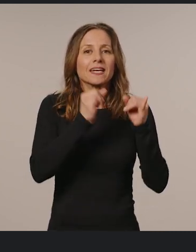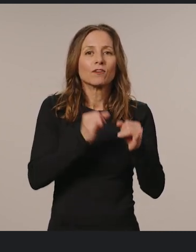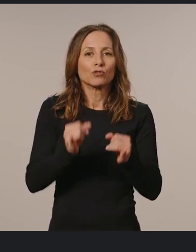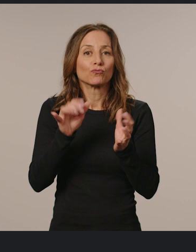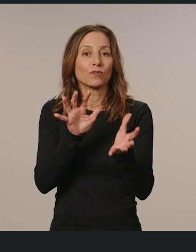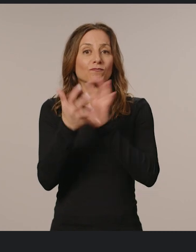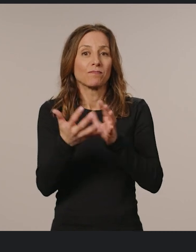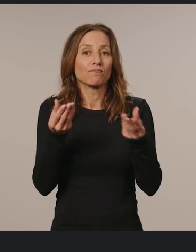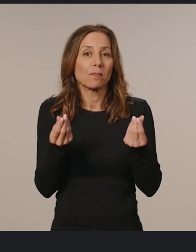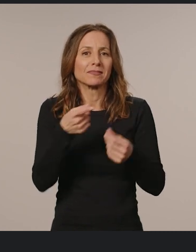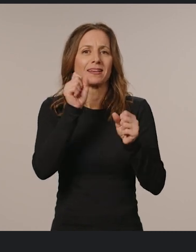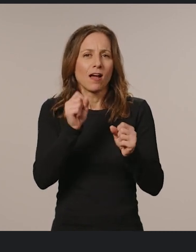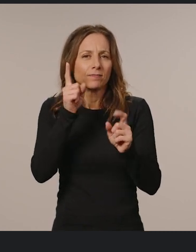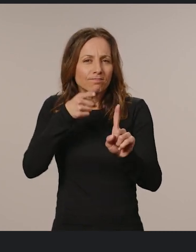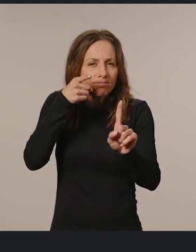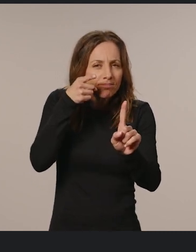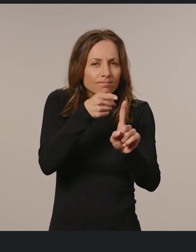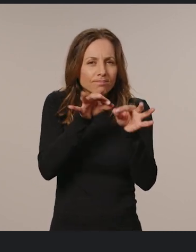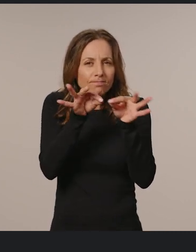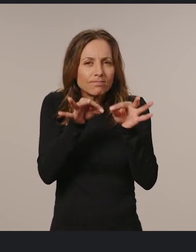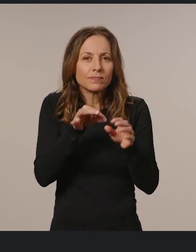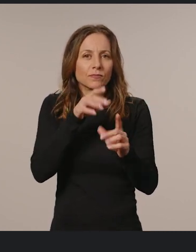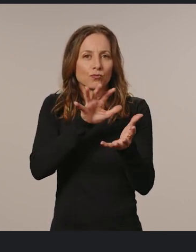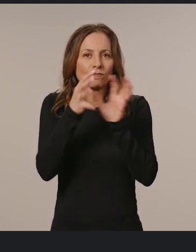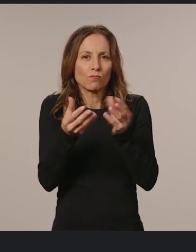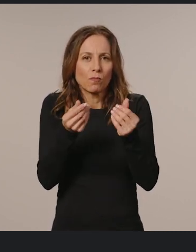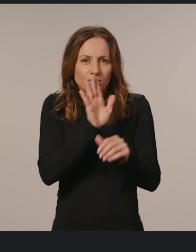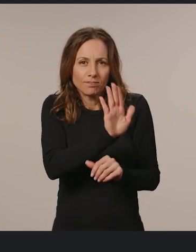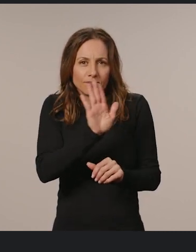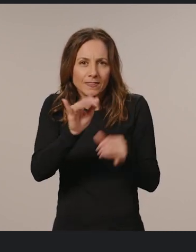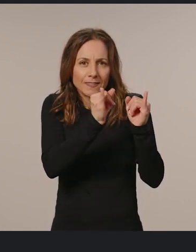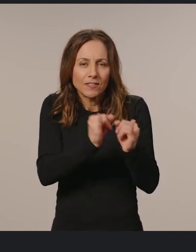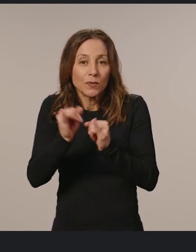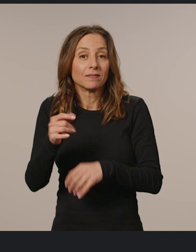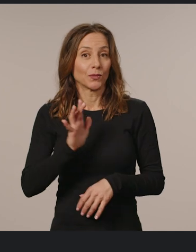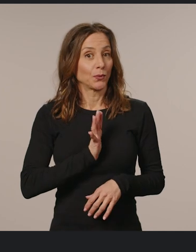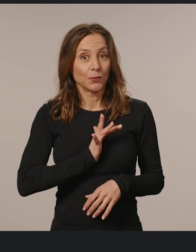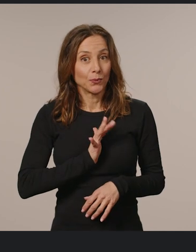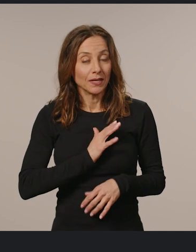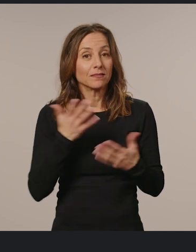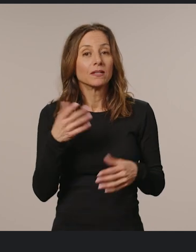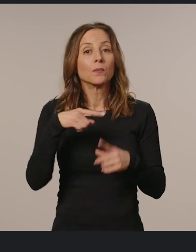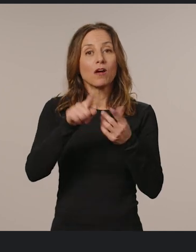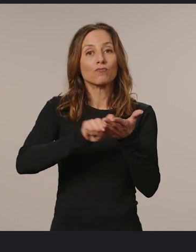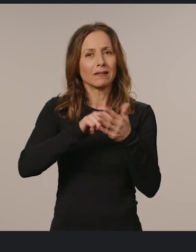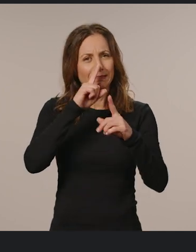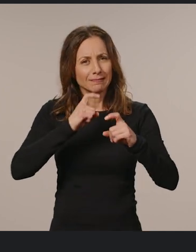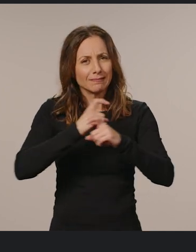transform properties, you can now specify transform properties individually. This comes in handy when you are writing complex keyframe